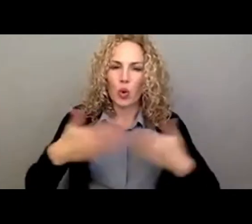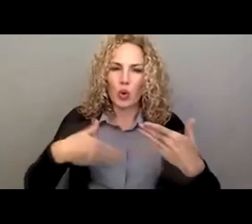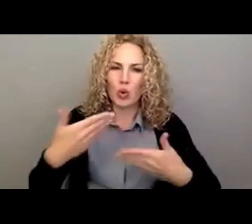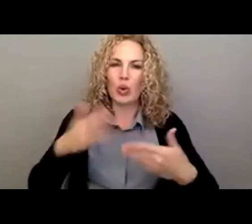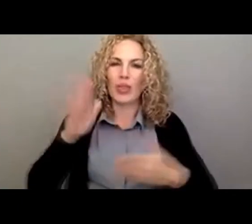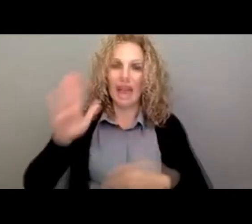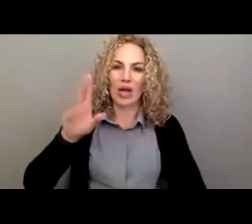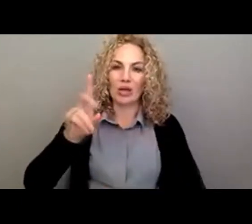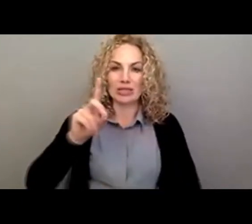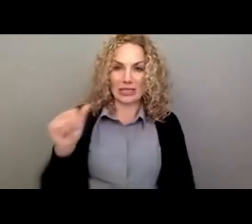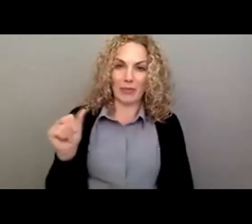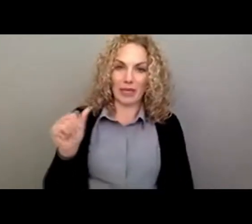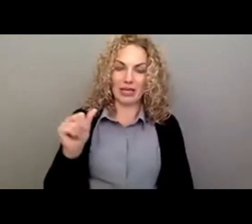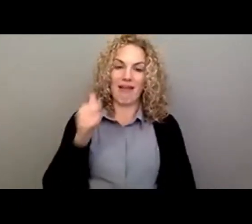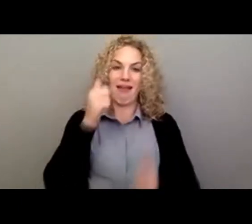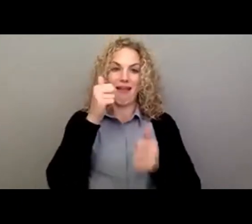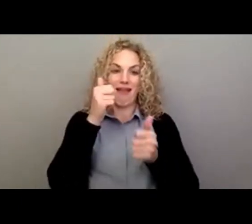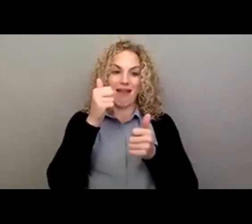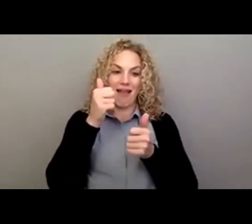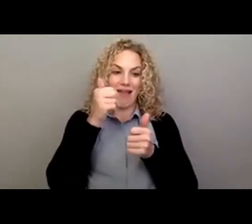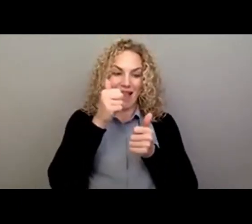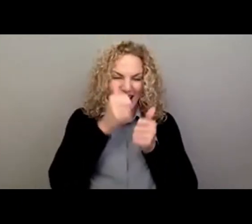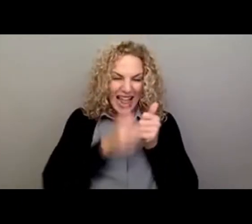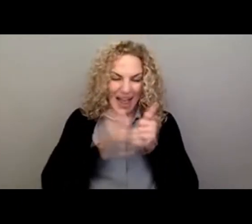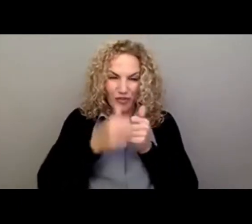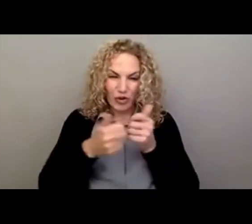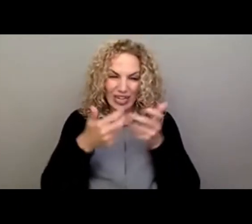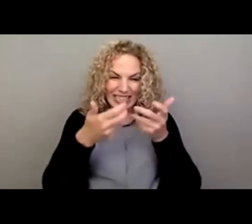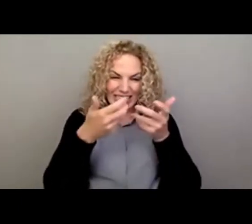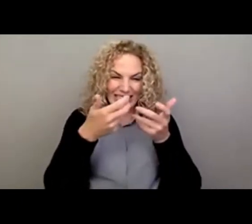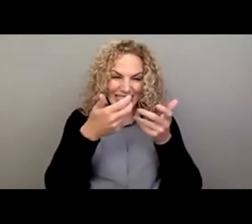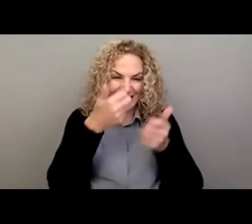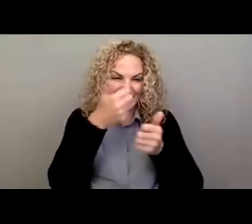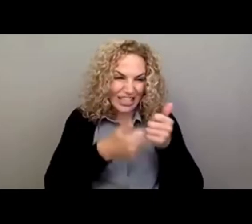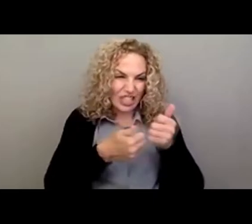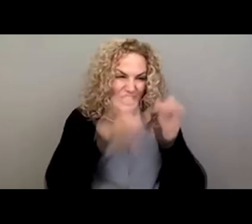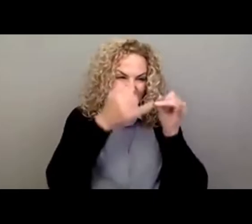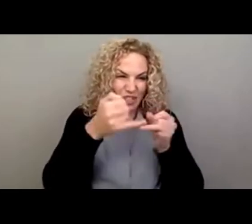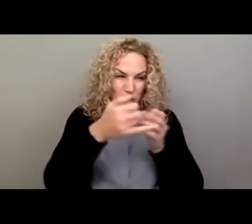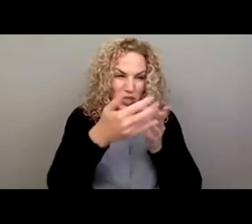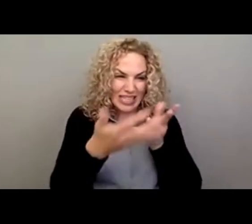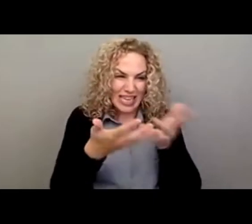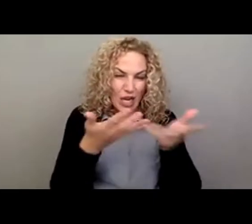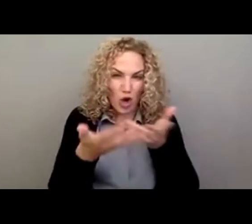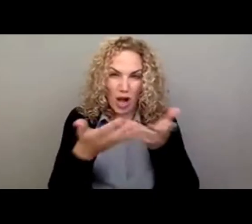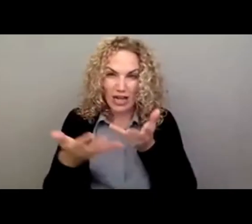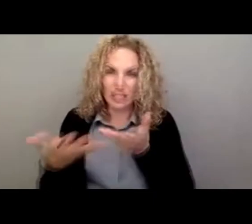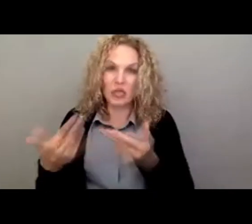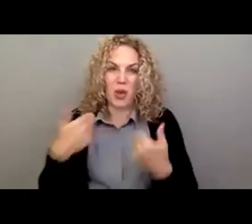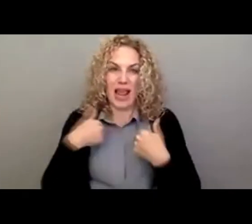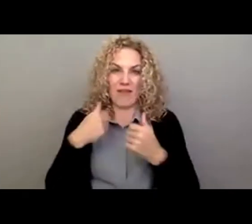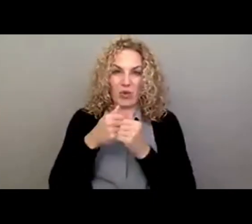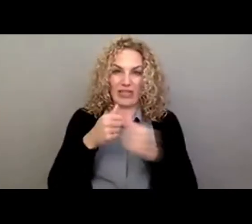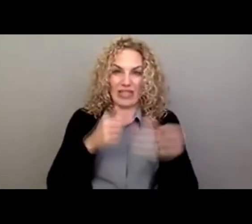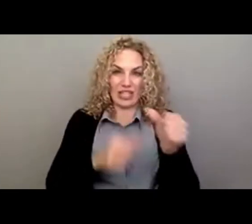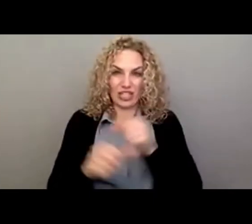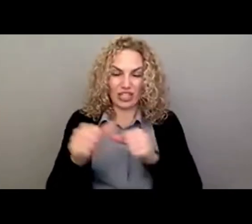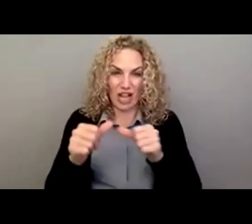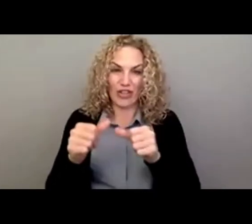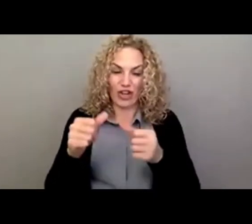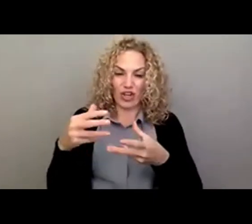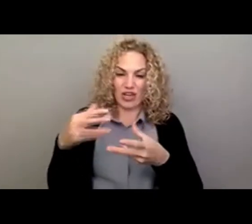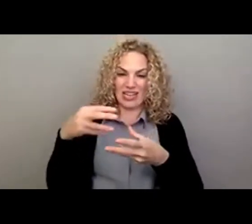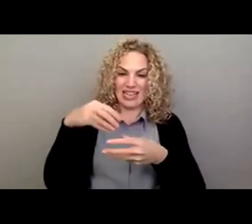disability. Every one of those interactions, in fact, every one of the interactions we have with each other internally,